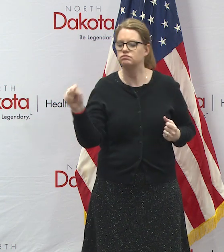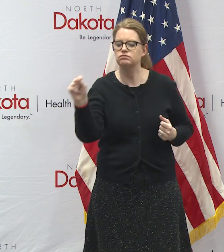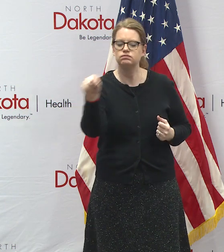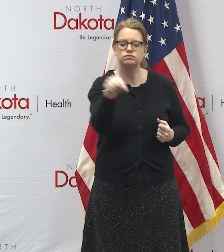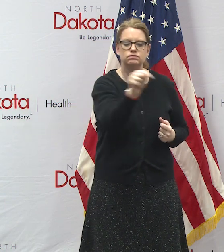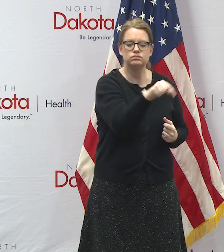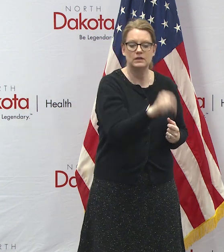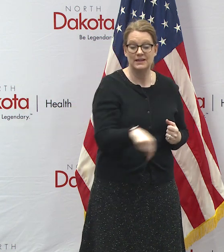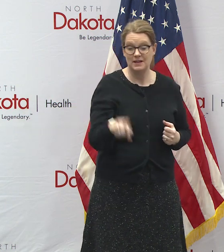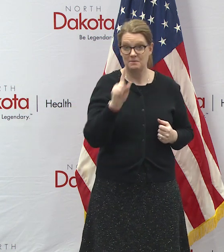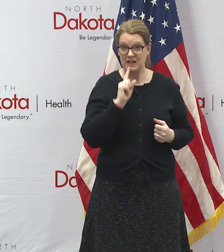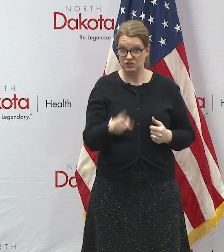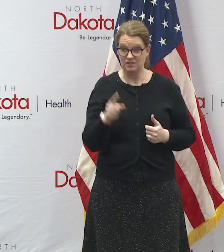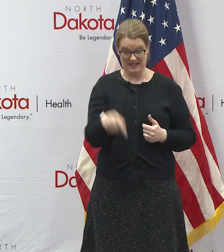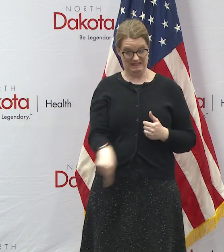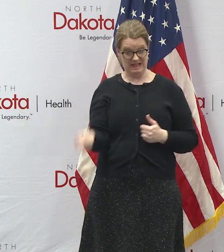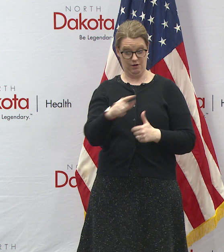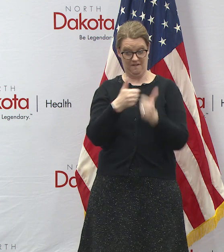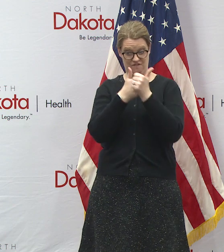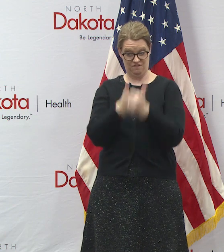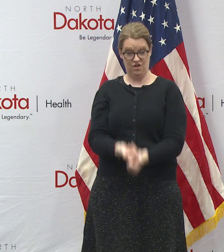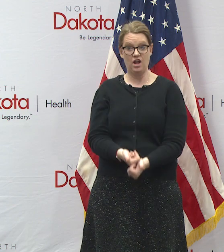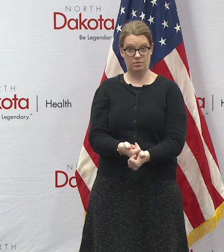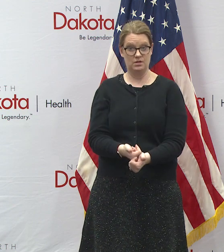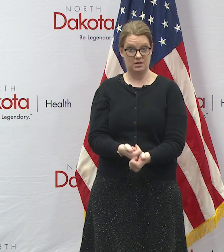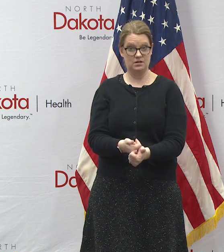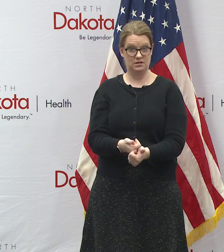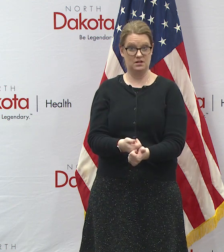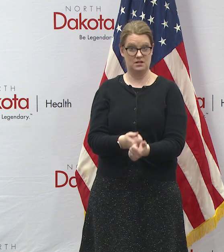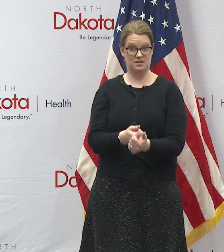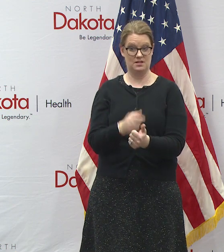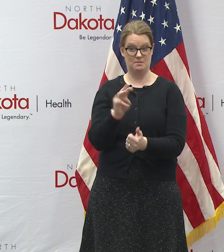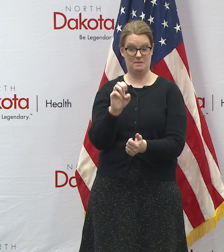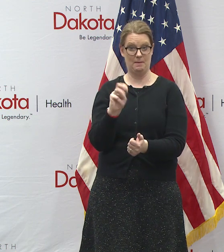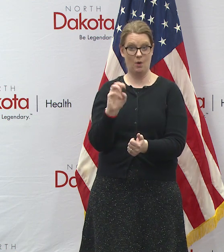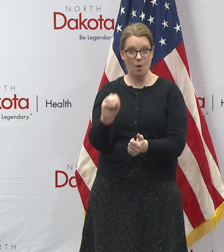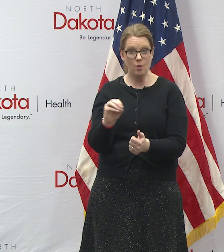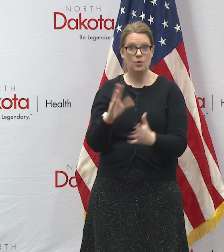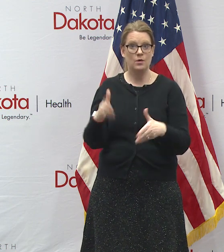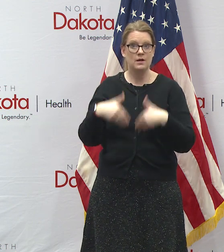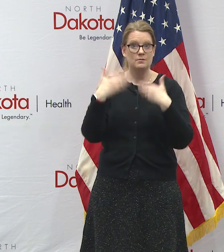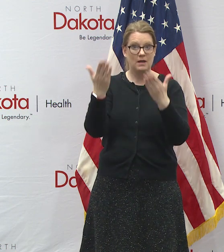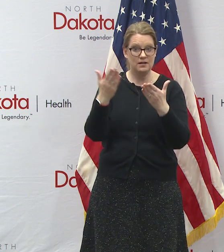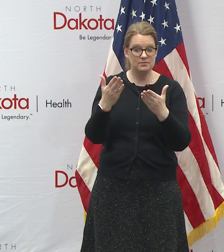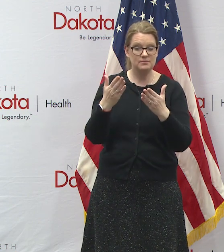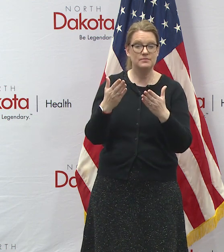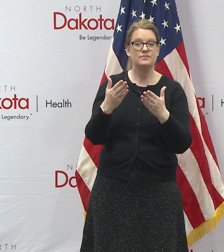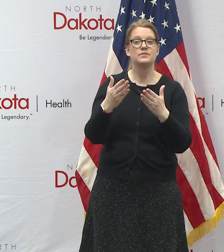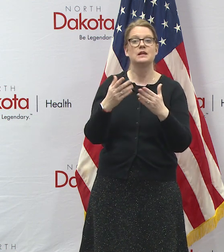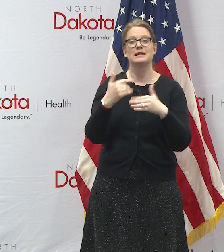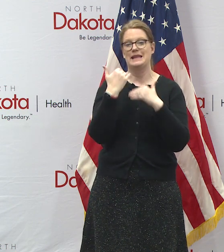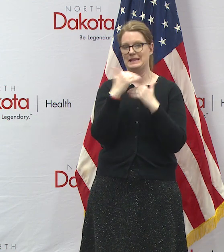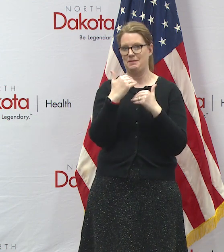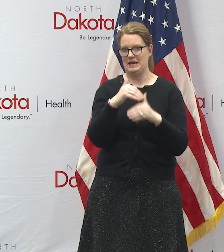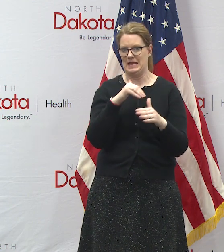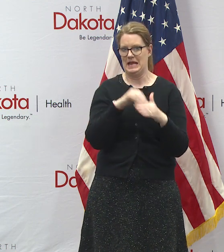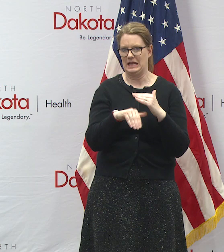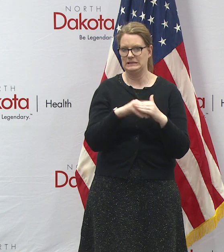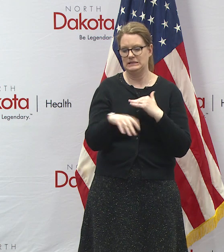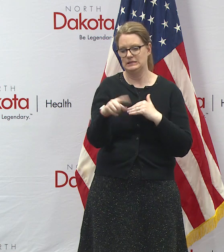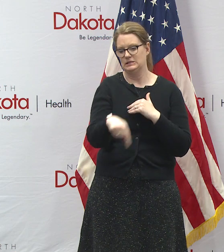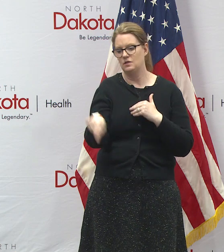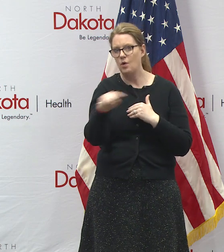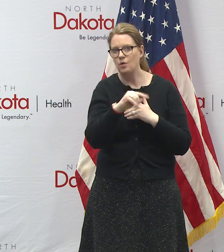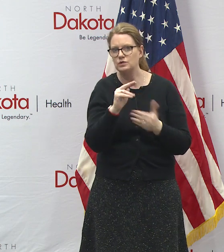following the department of health's memo which was issued way back on march 12th recommending long-term care providers limit access to those